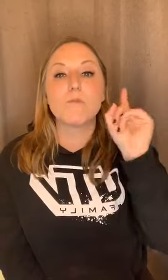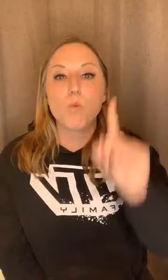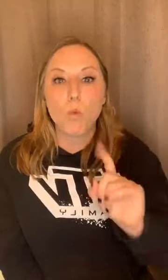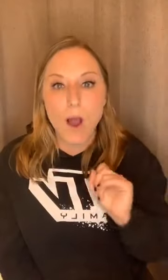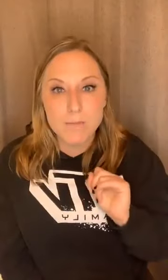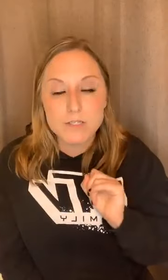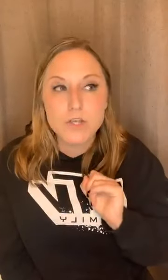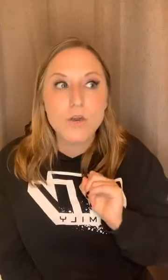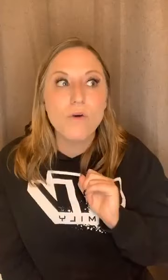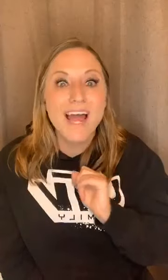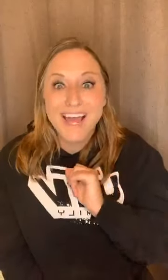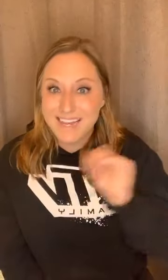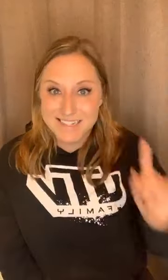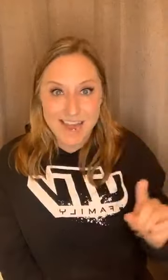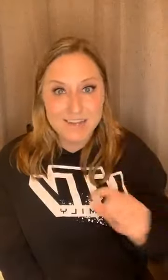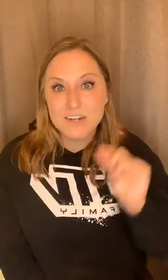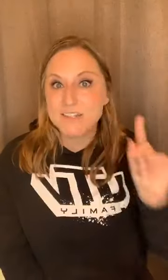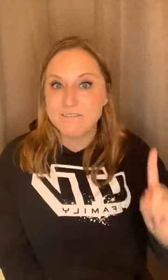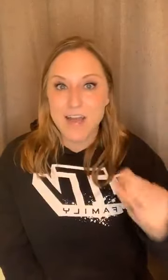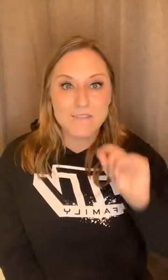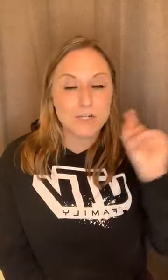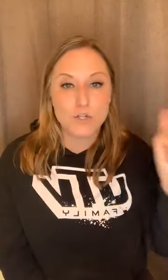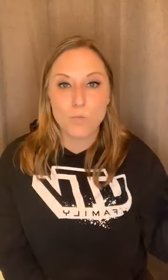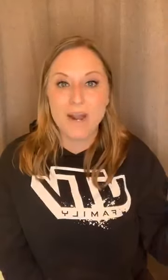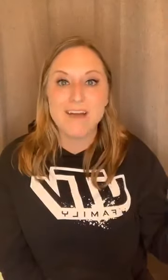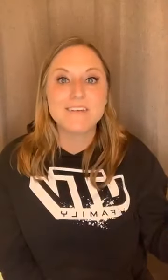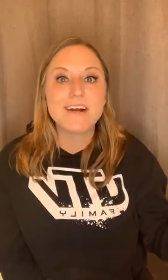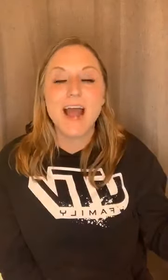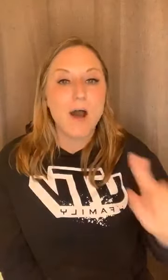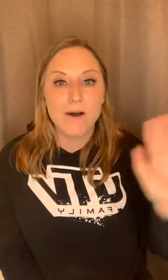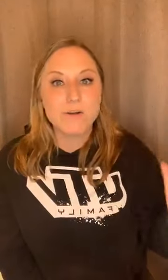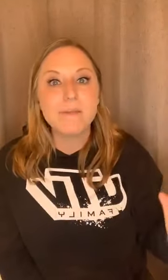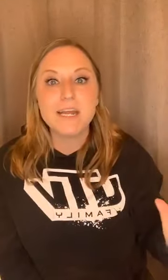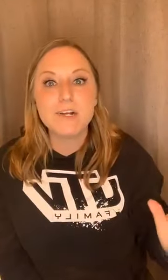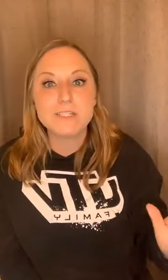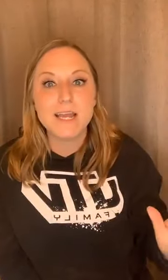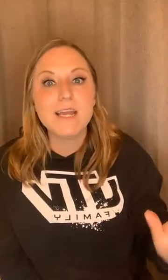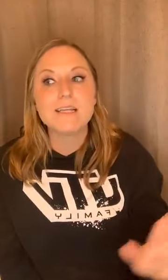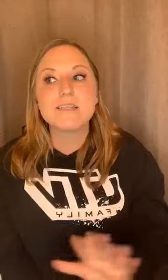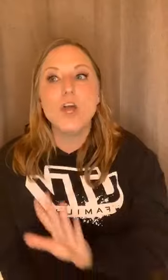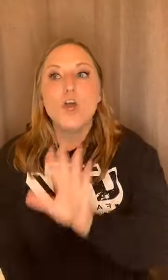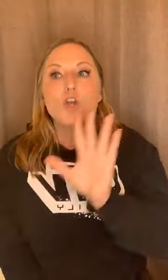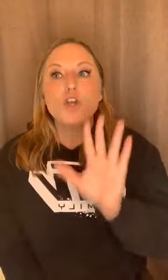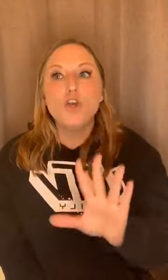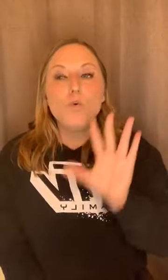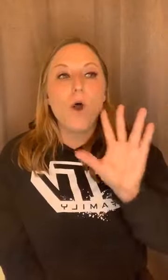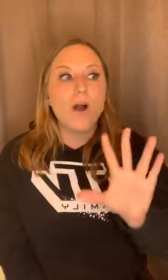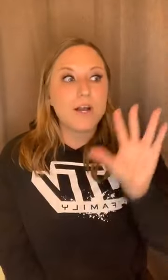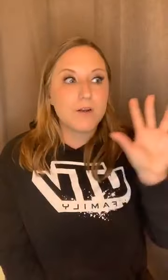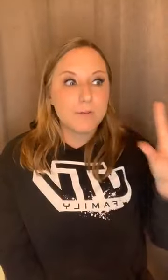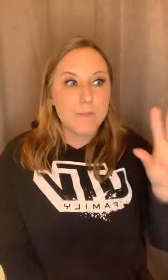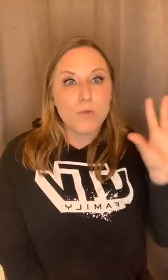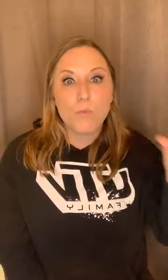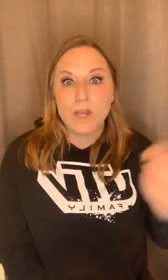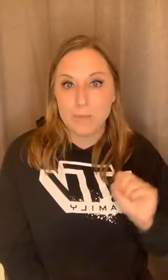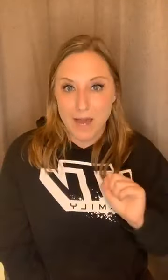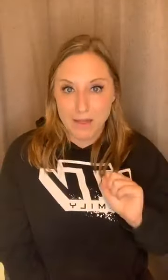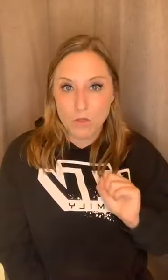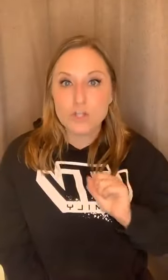promise you in 10 years and five years and whatever, however many years it is, you aren't going to remember the way your body looks.